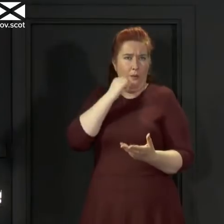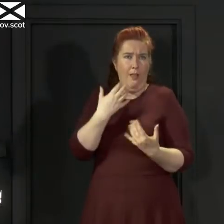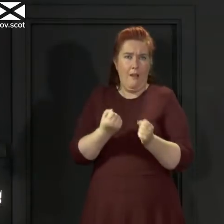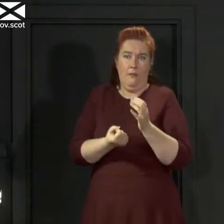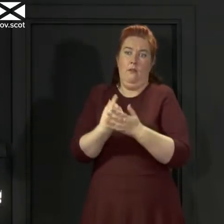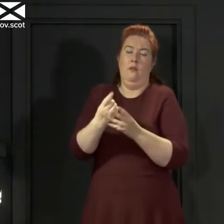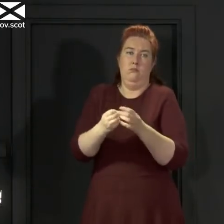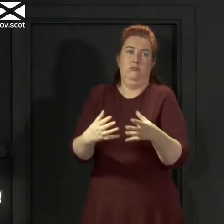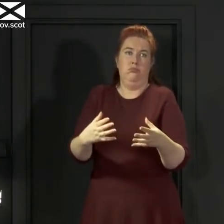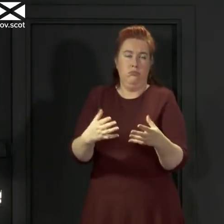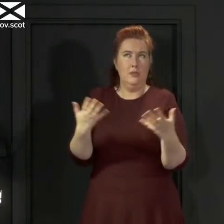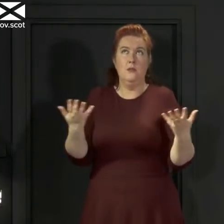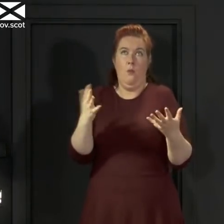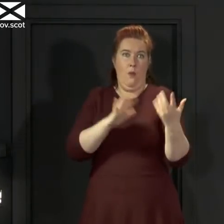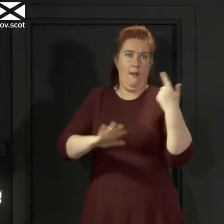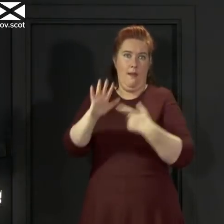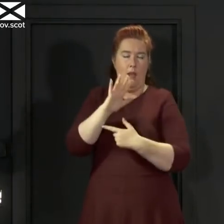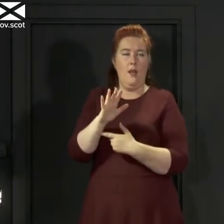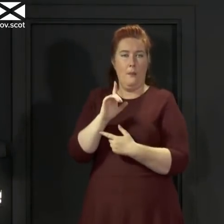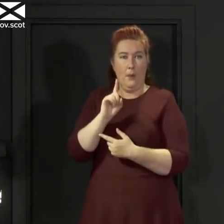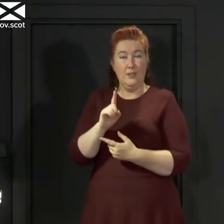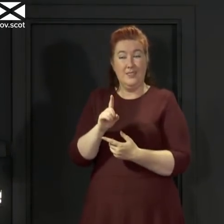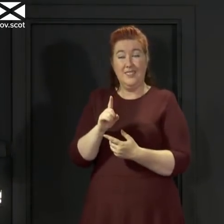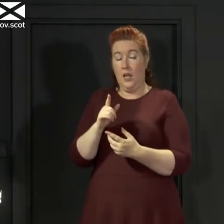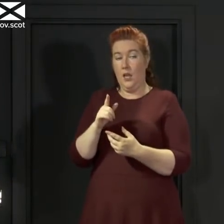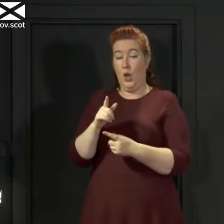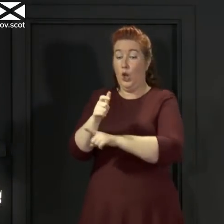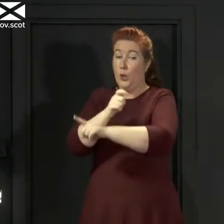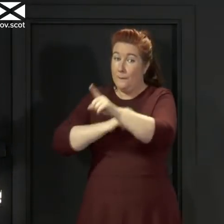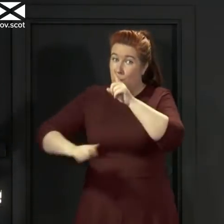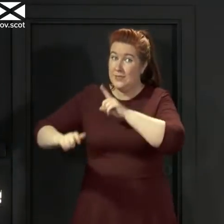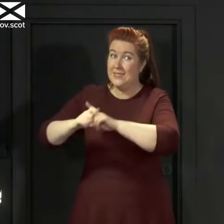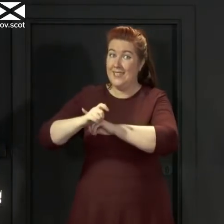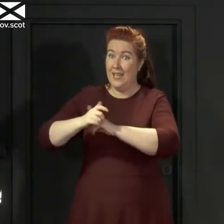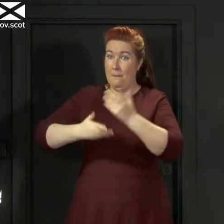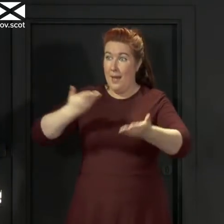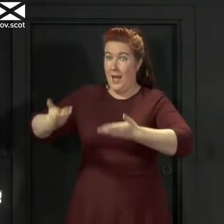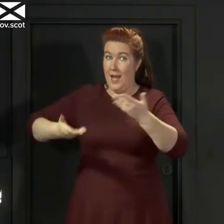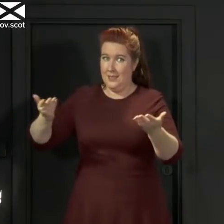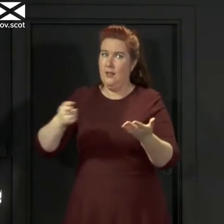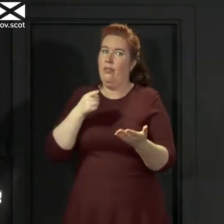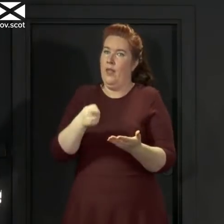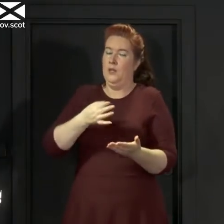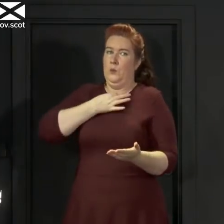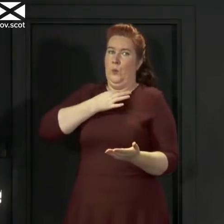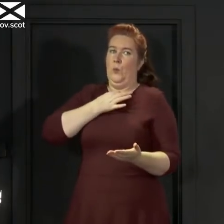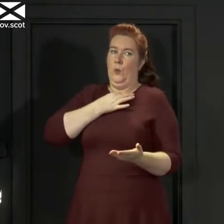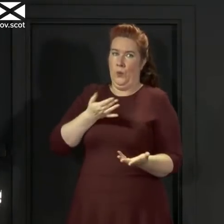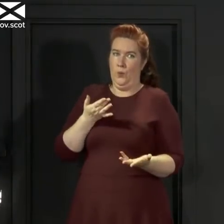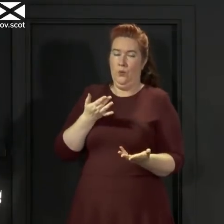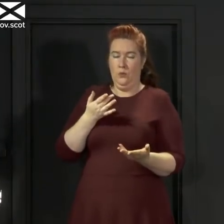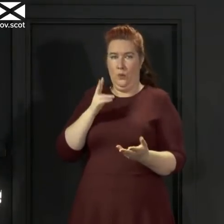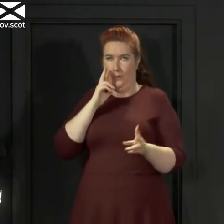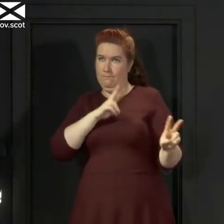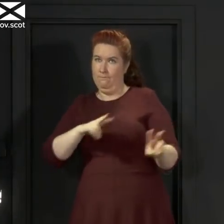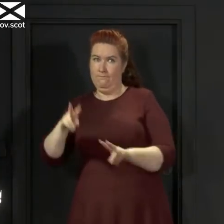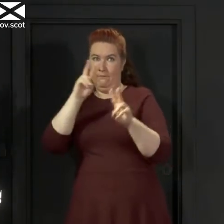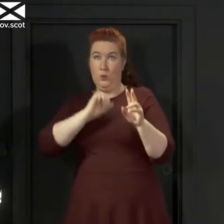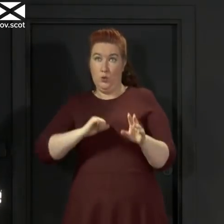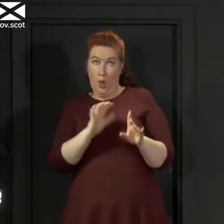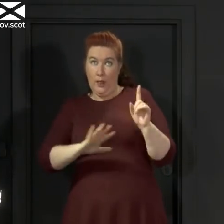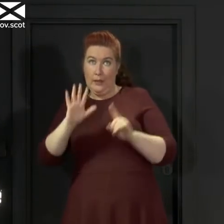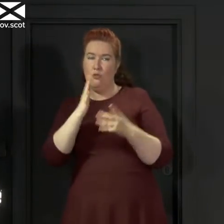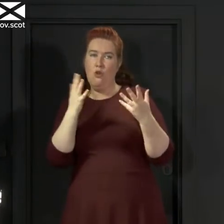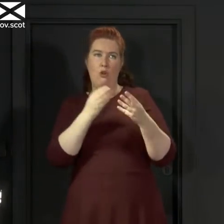is there community transmission of the virus that is increasing across the country in or in particular areas but the way to